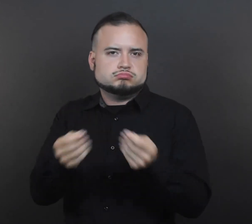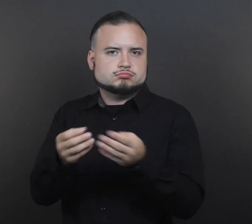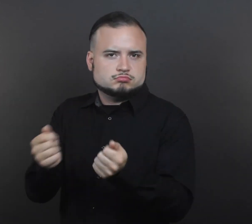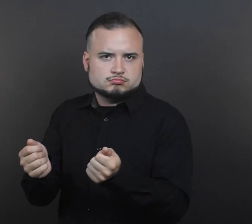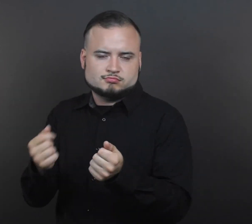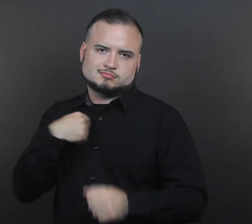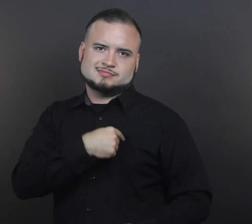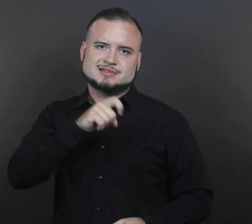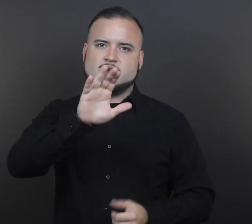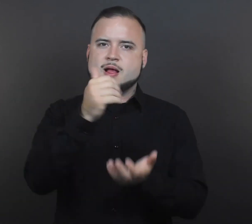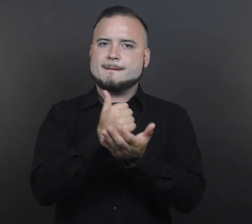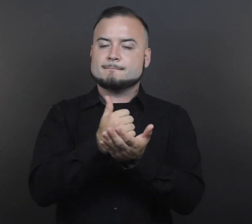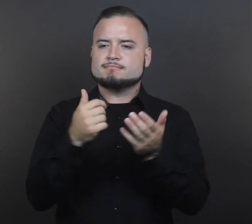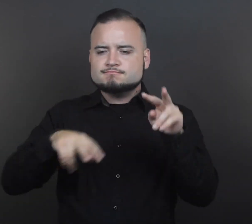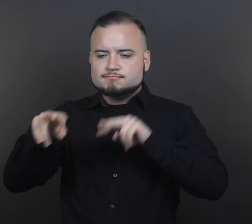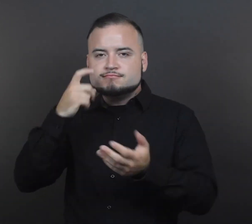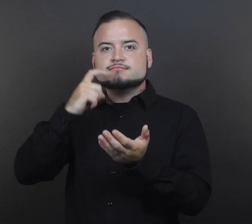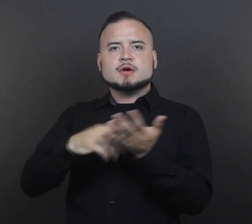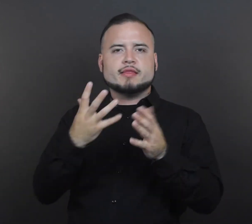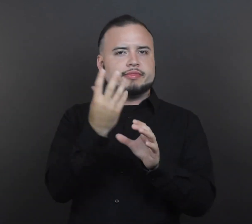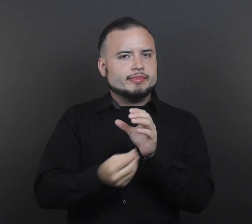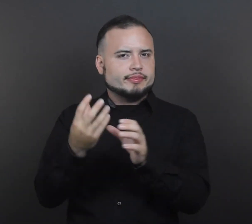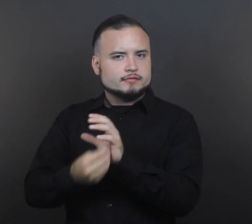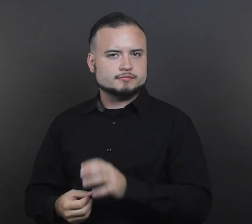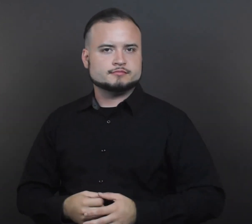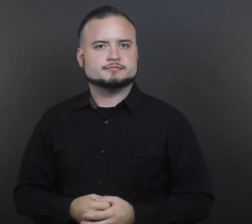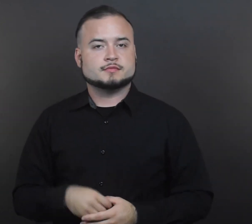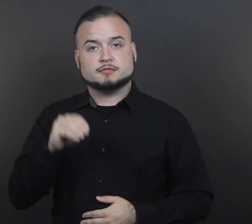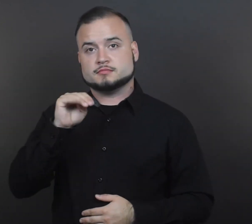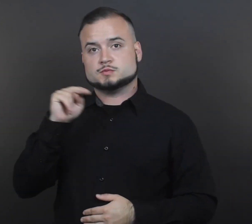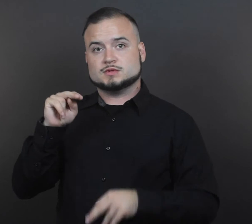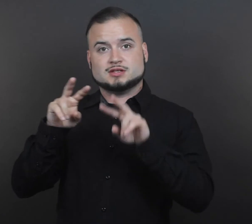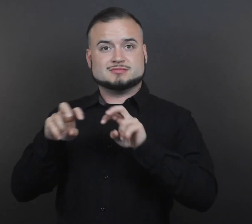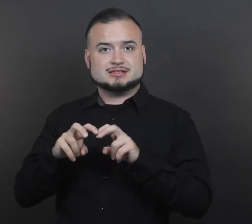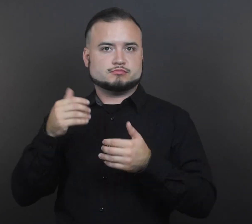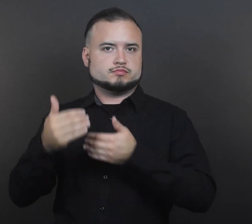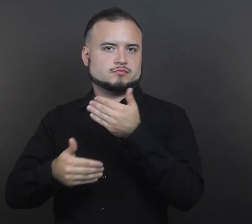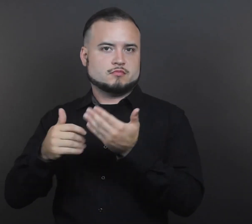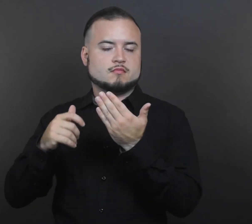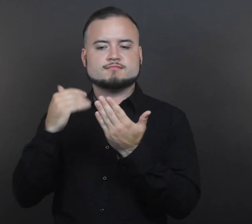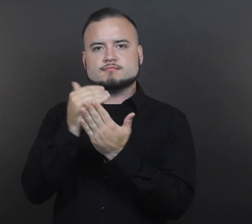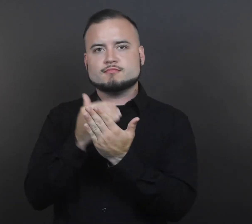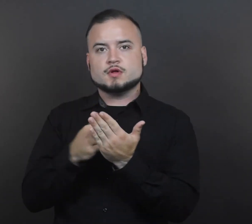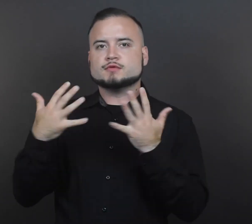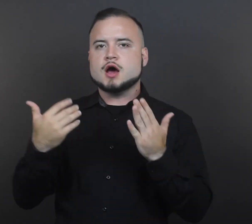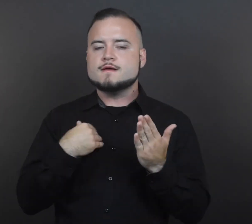We will need your help to identify where we have gaps. The Minnesota Assessment Procedures Manual